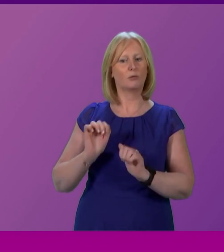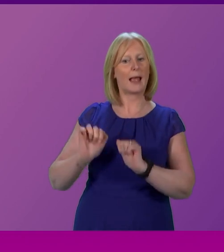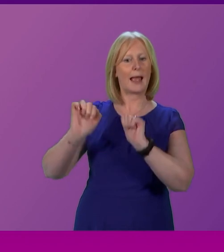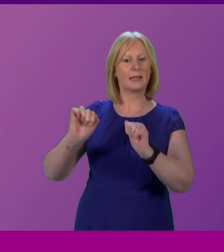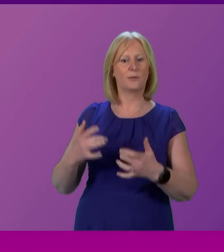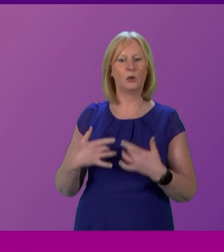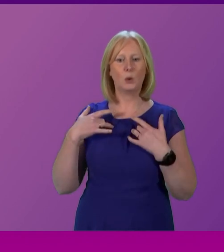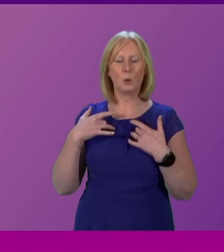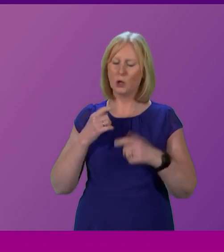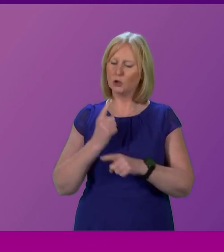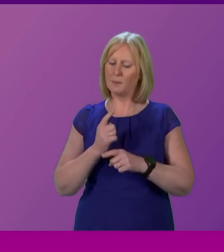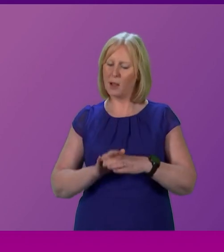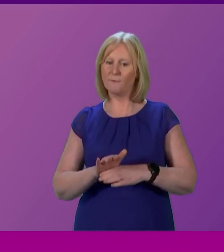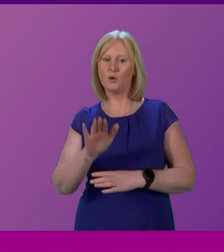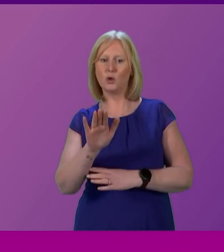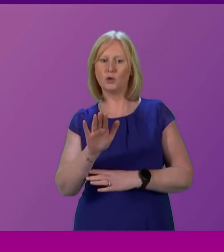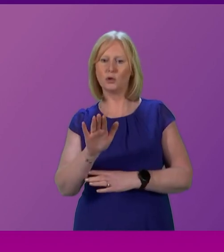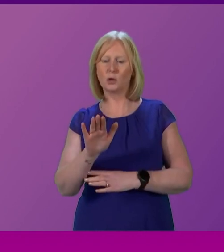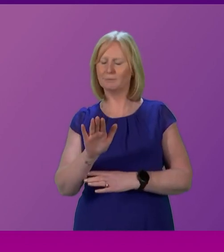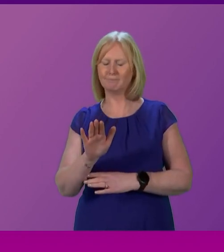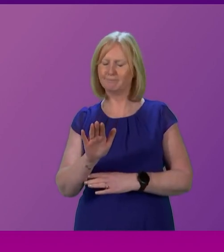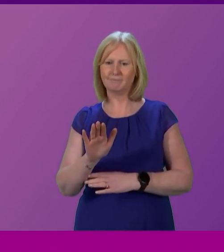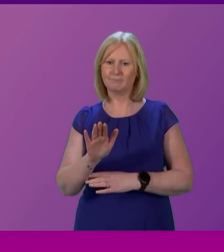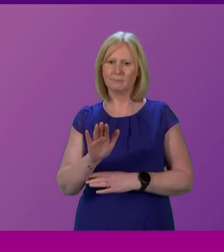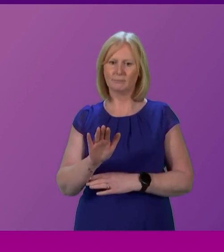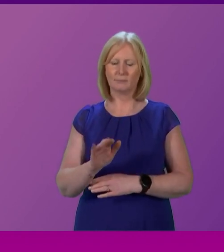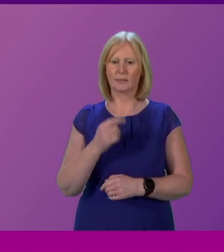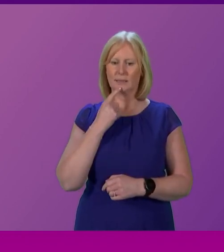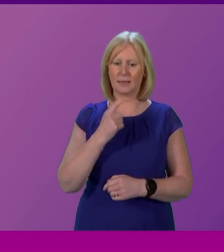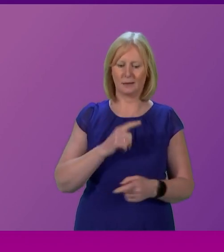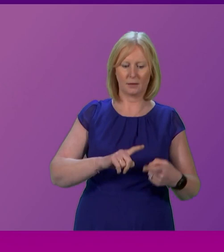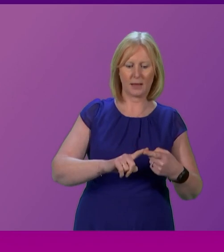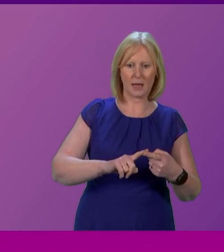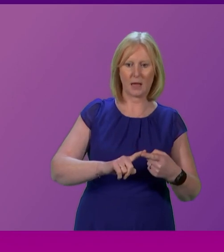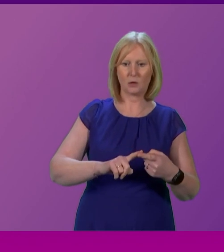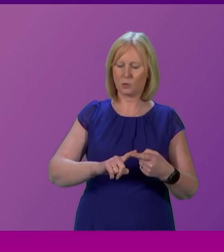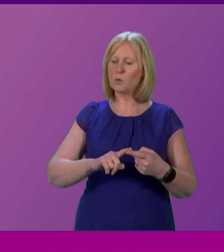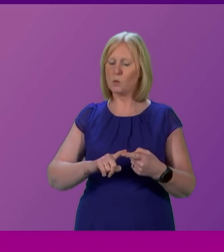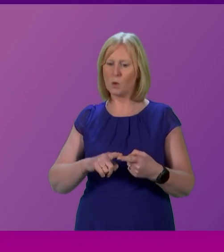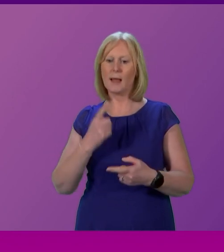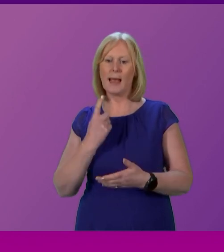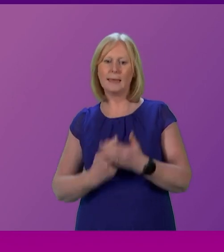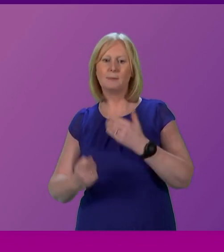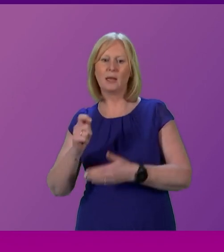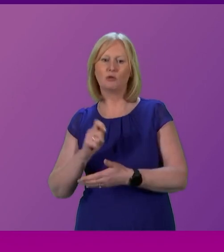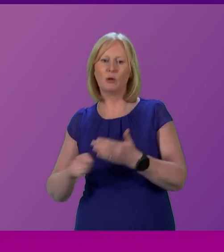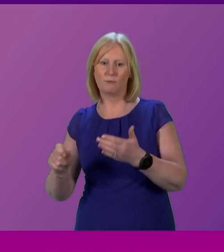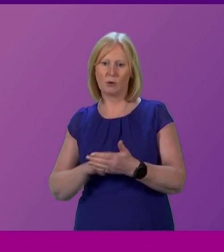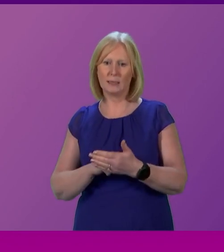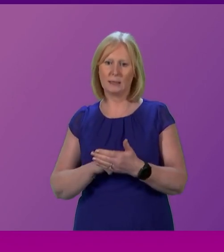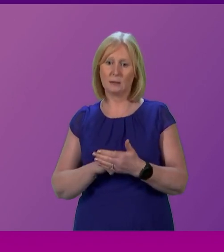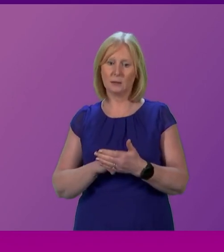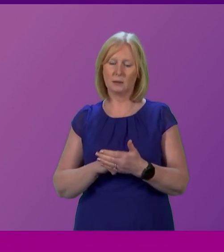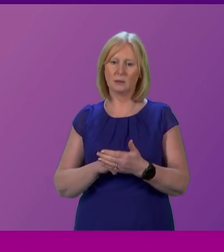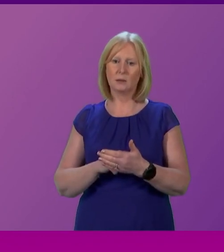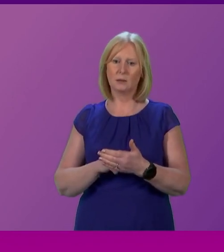about the future. And once again, he offered us a false choice. The status quo or another divisive independence referendum. Now, we are not against